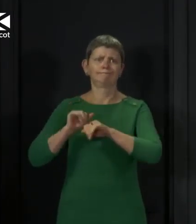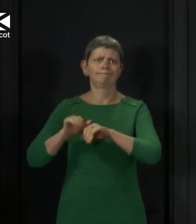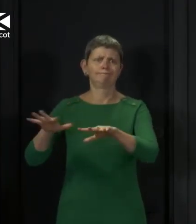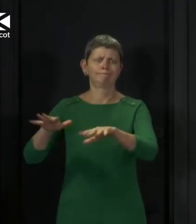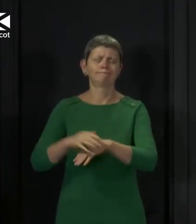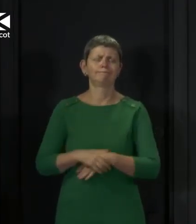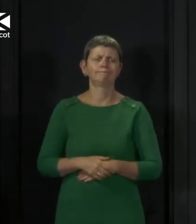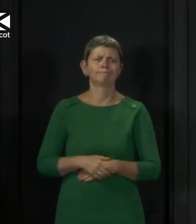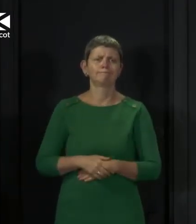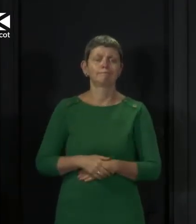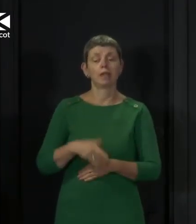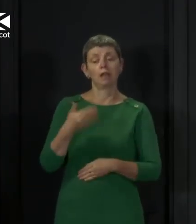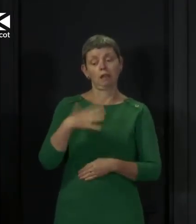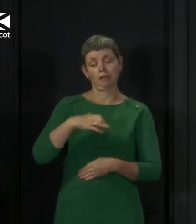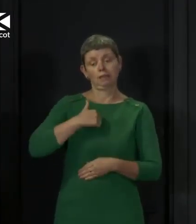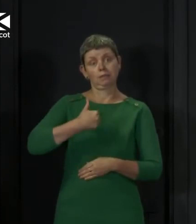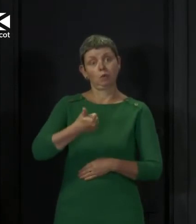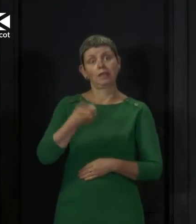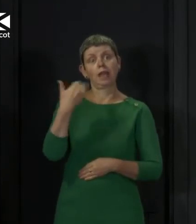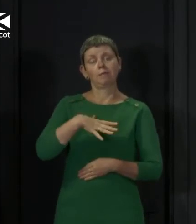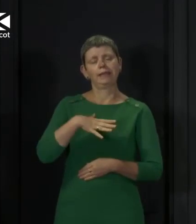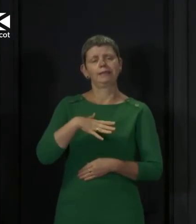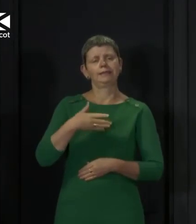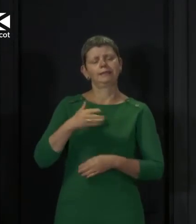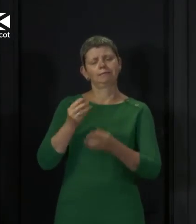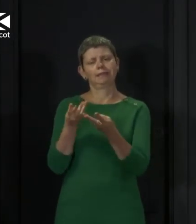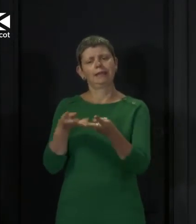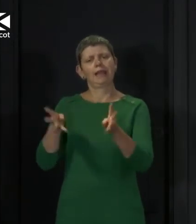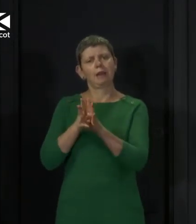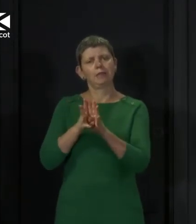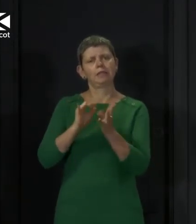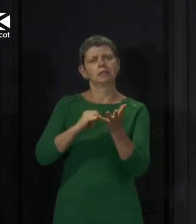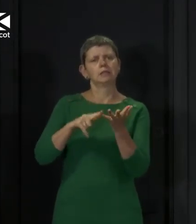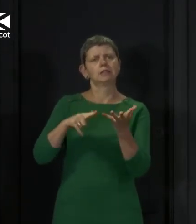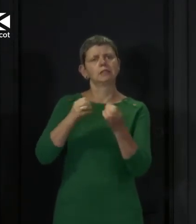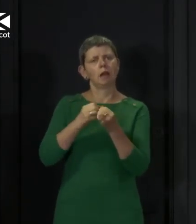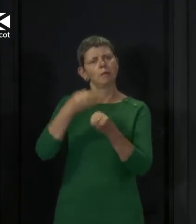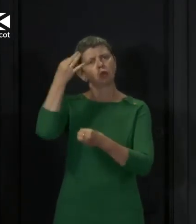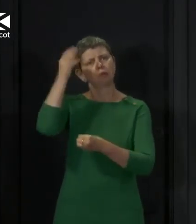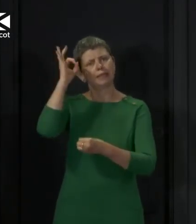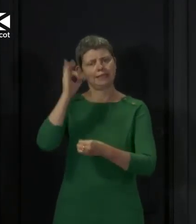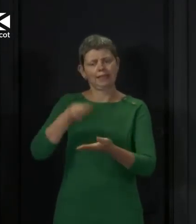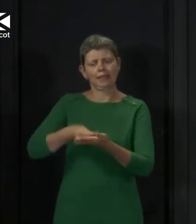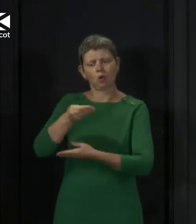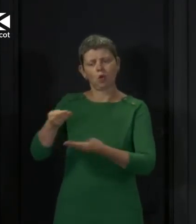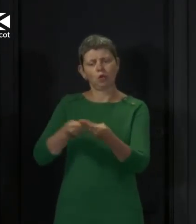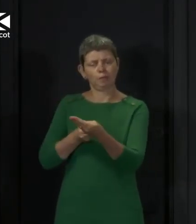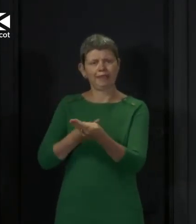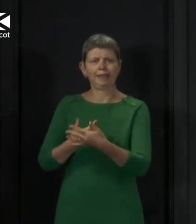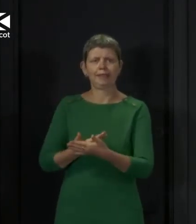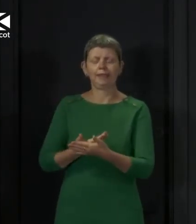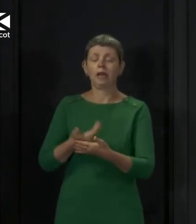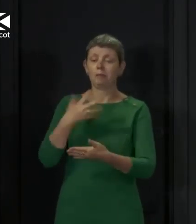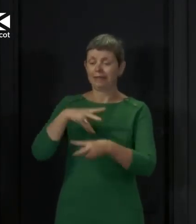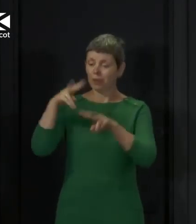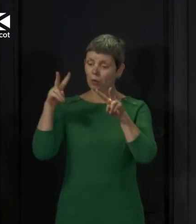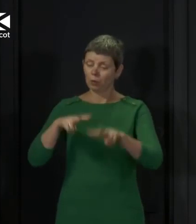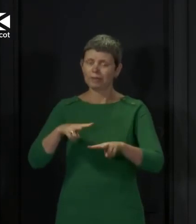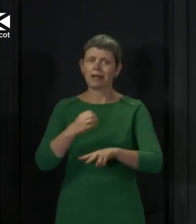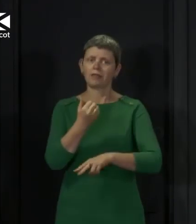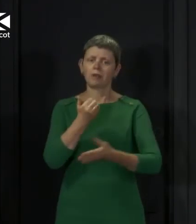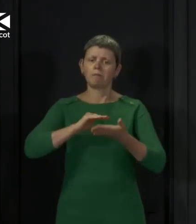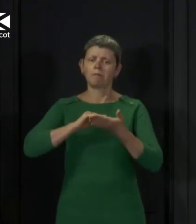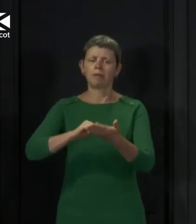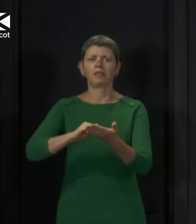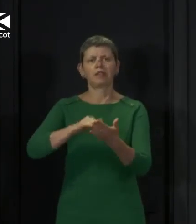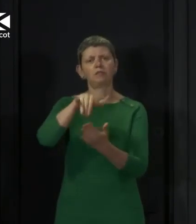from the Cabinet Subcommittee on the Economy earlier this morning, where we noted the latest monthly report from our Chief